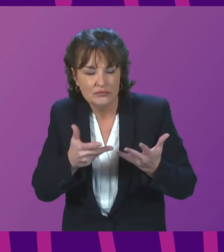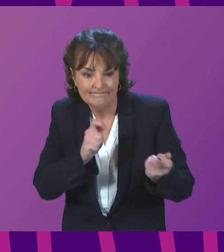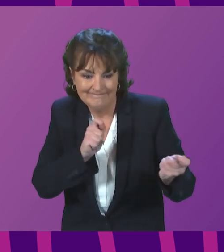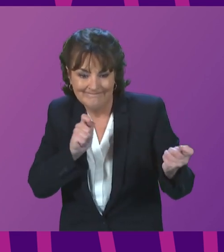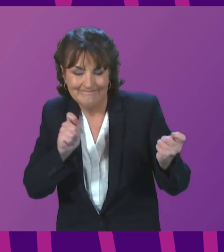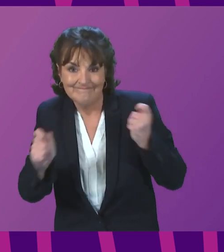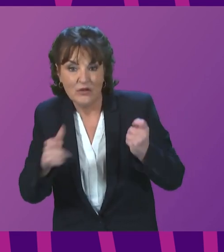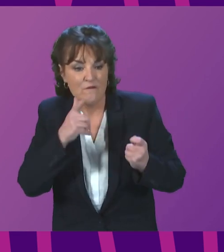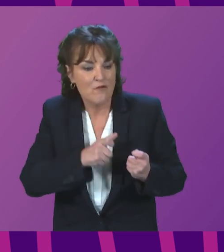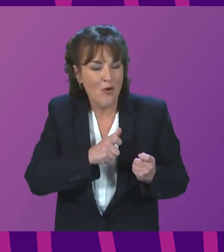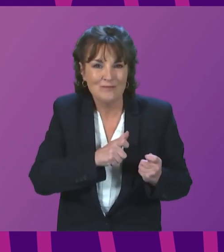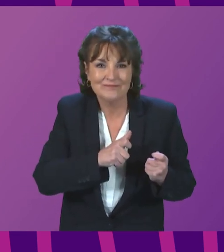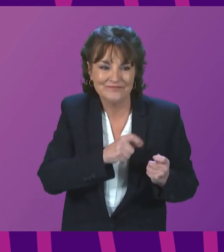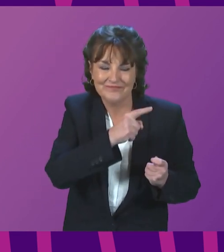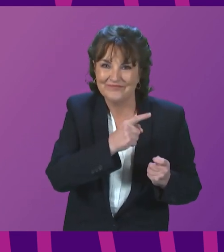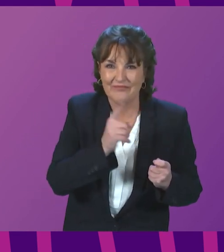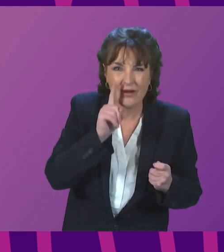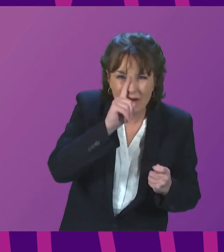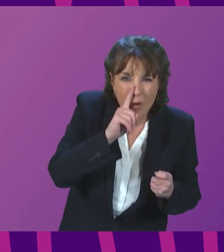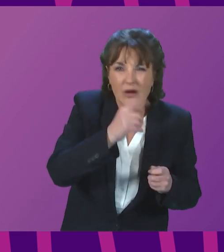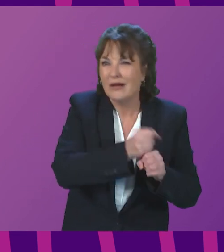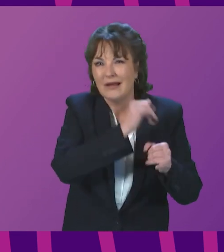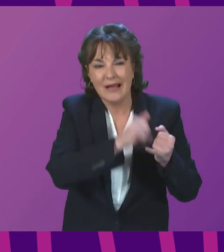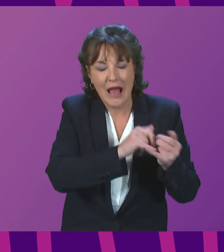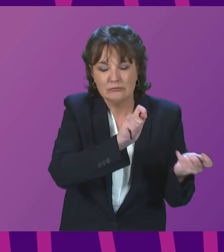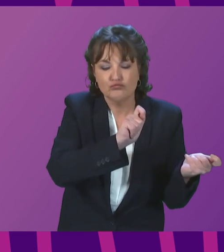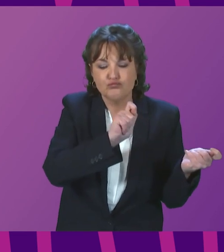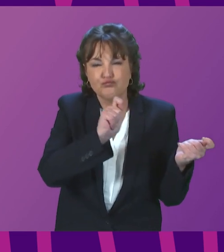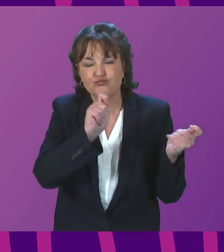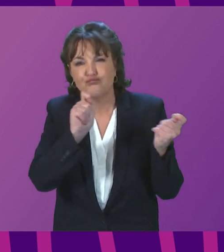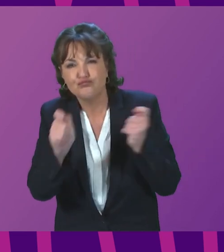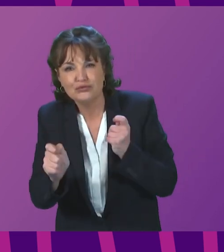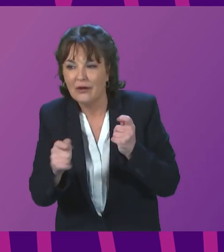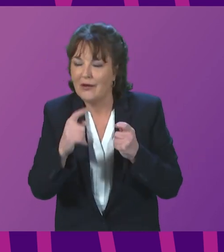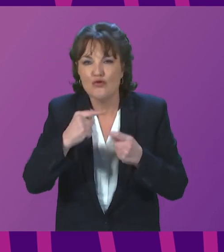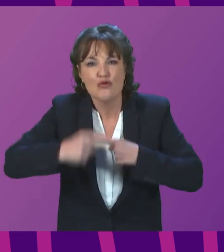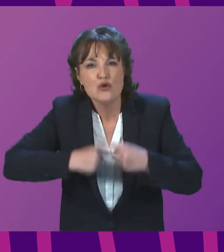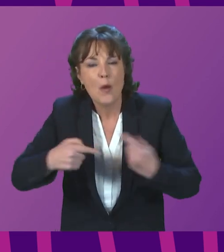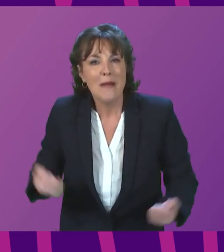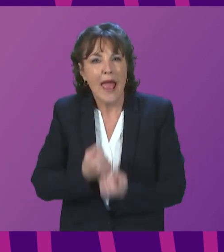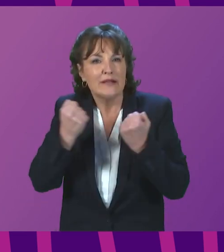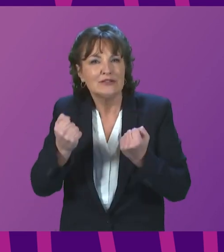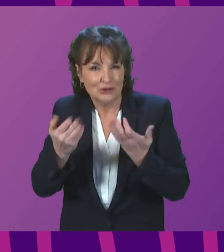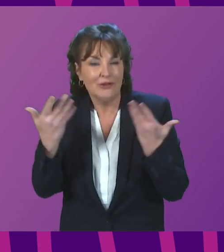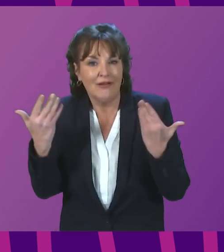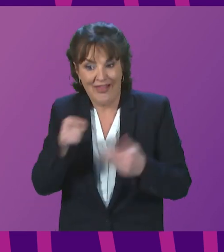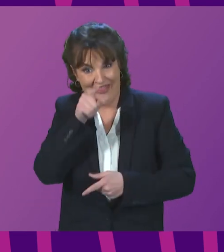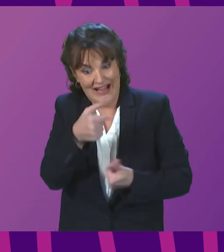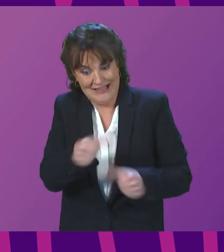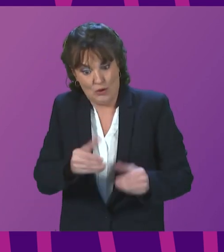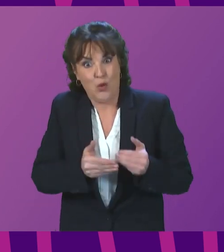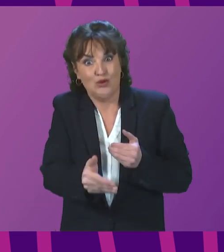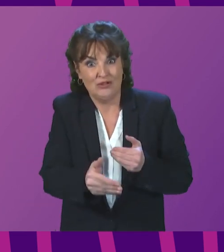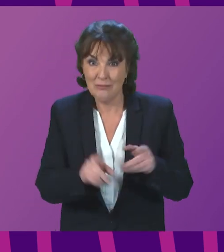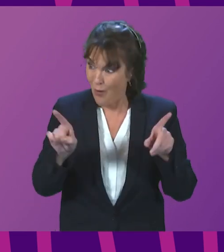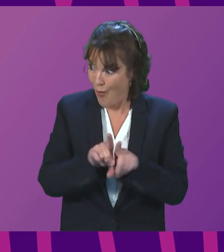low carbon energy, because that is the solution to dependence on Russian oil and gas over the medium to long term. But it is also,